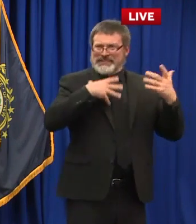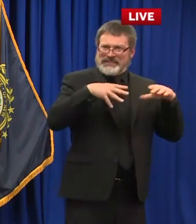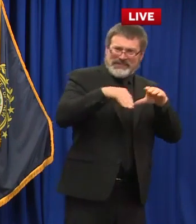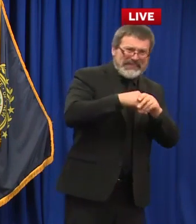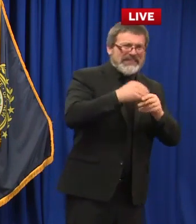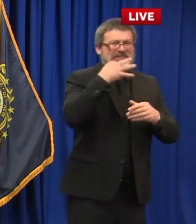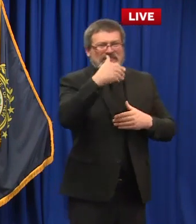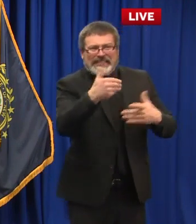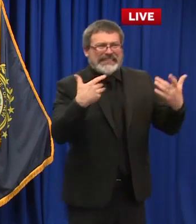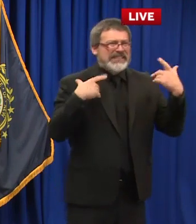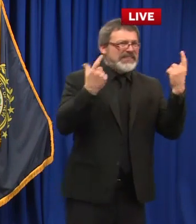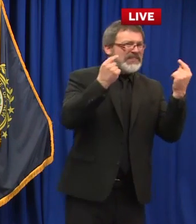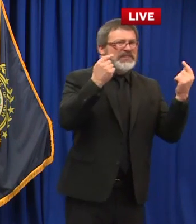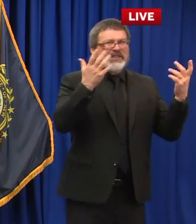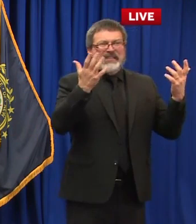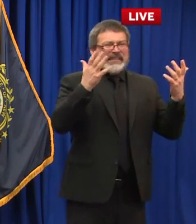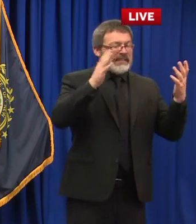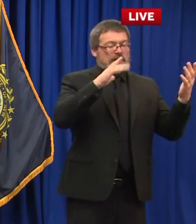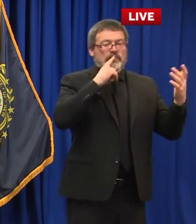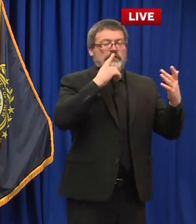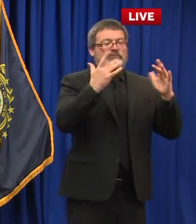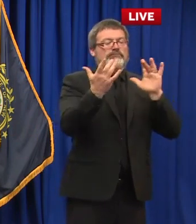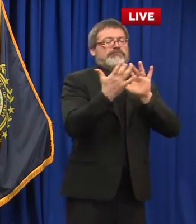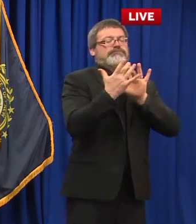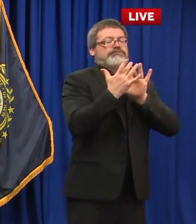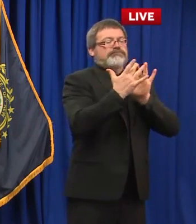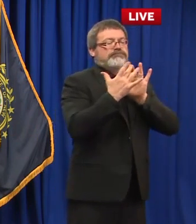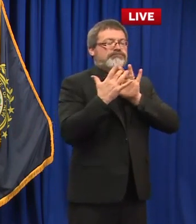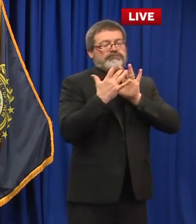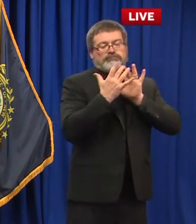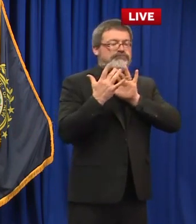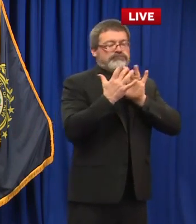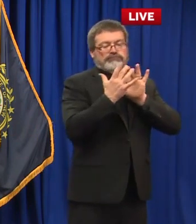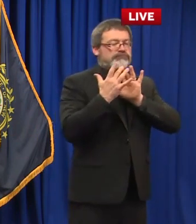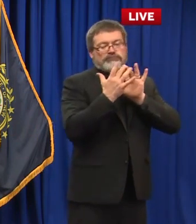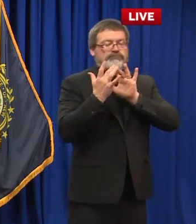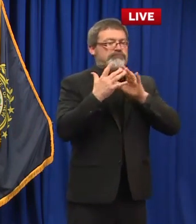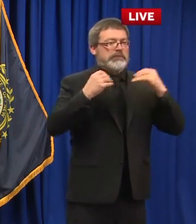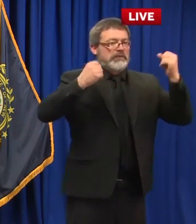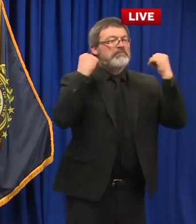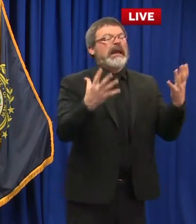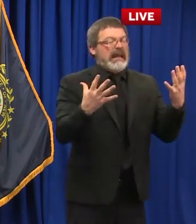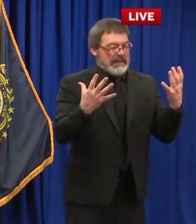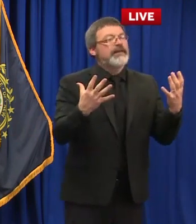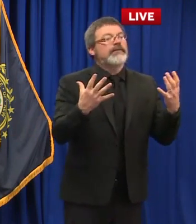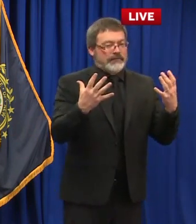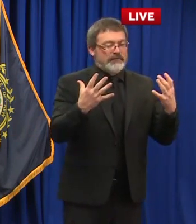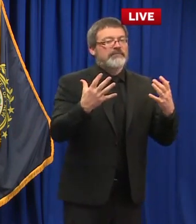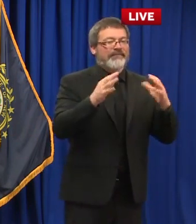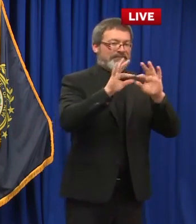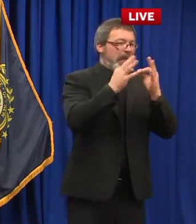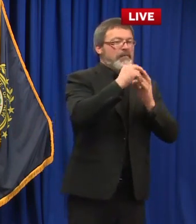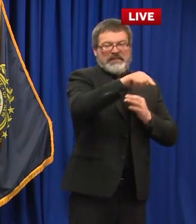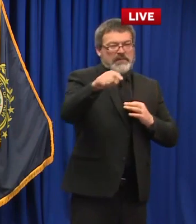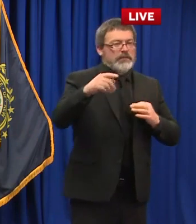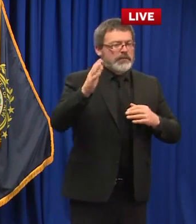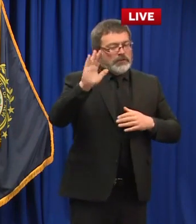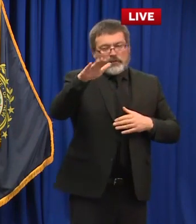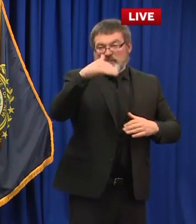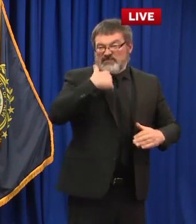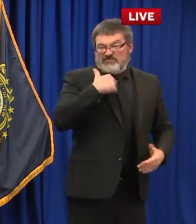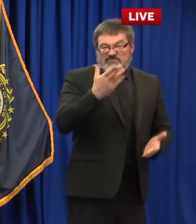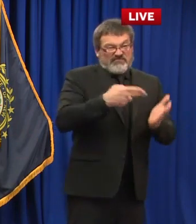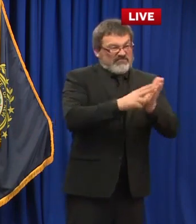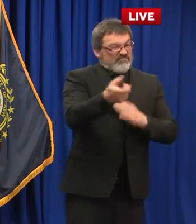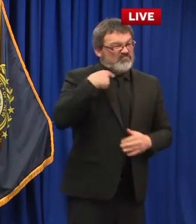but I'm sure I'm sure they're coming at some point but we do want to we do appreciate that weddings are one of those very special moments in an individual's life it's